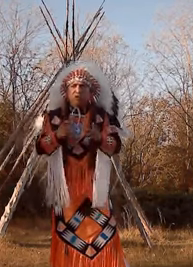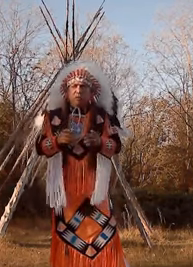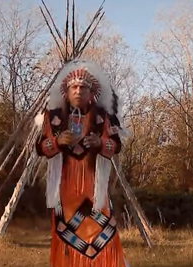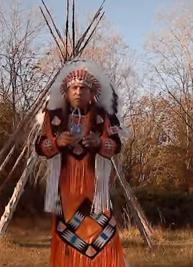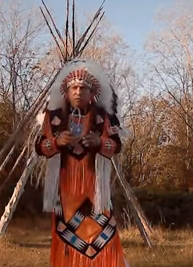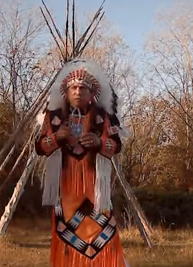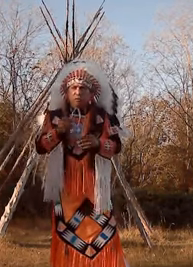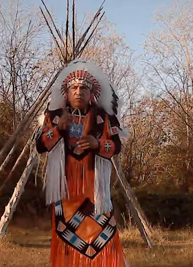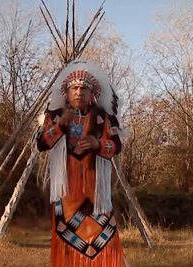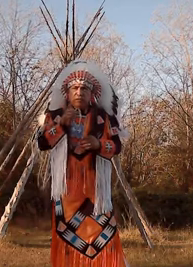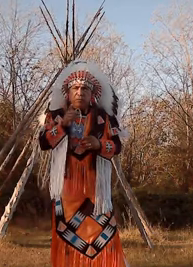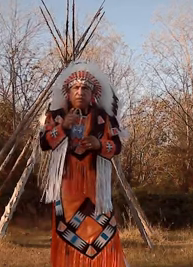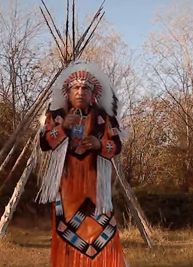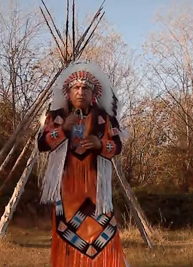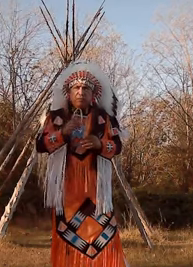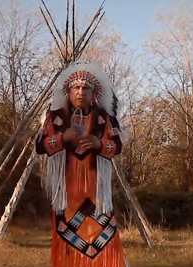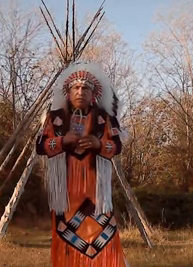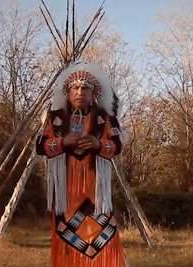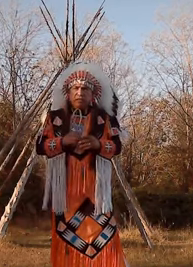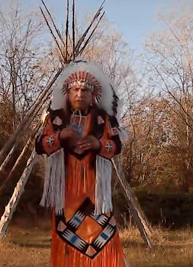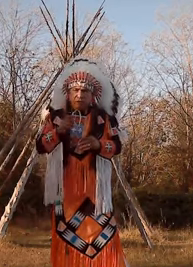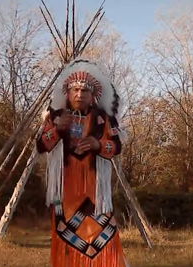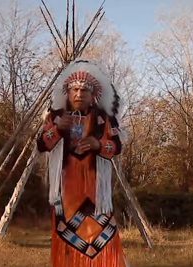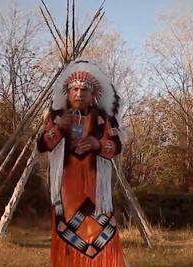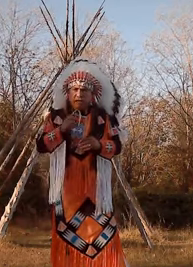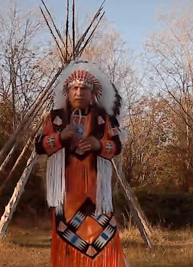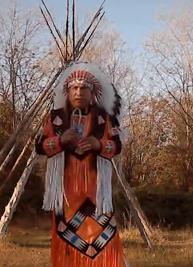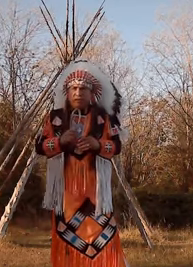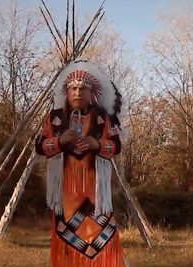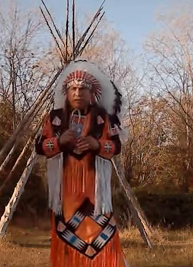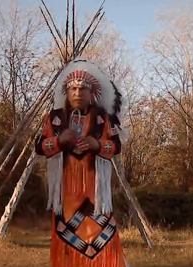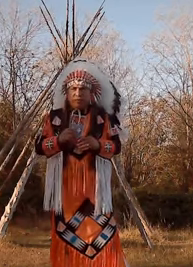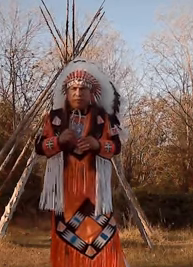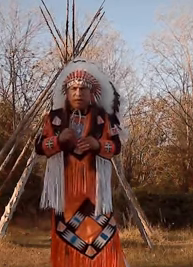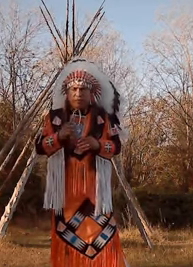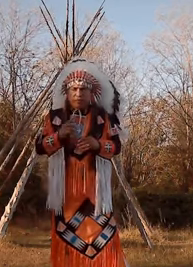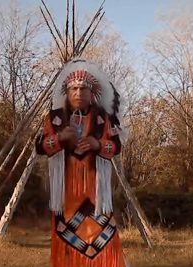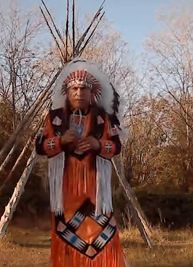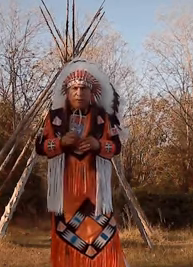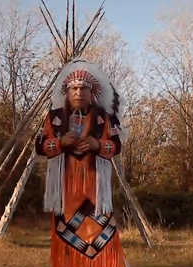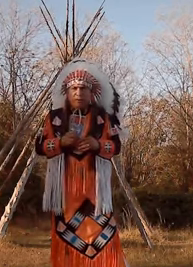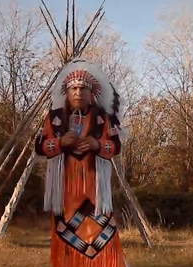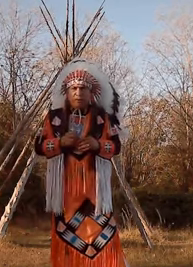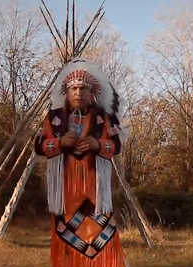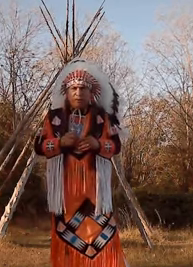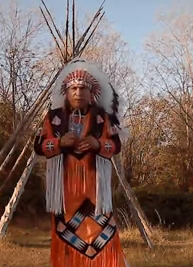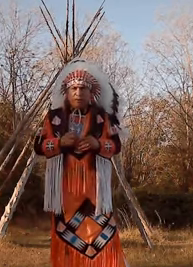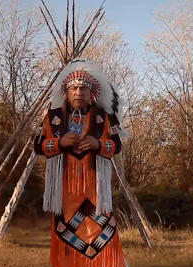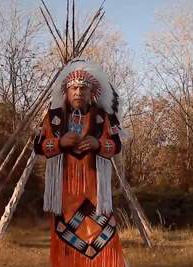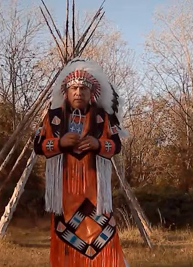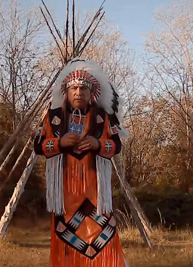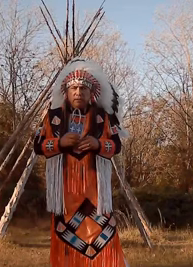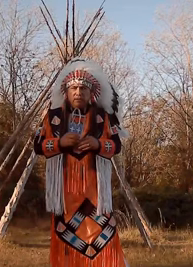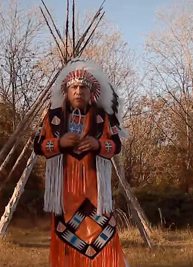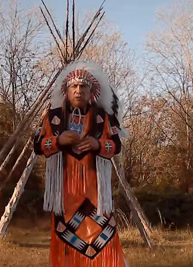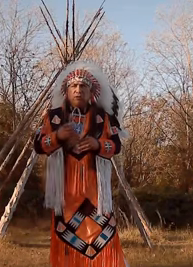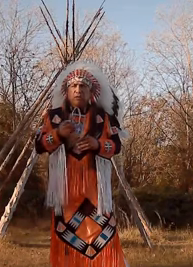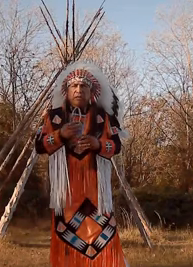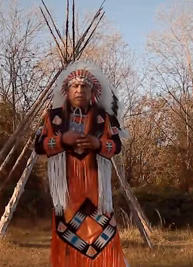do, do the best of your ability and show that integrity that we have as Native people. So, until we meet